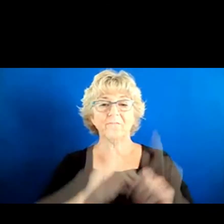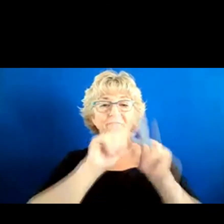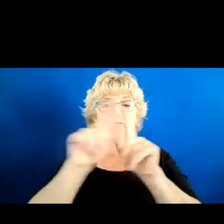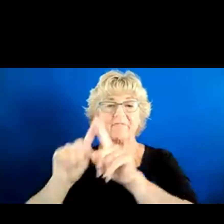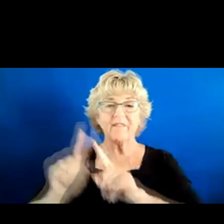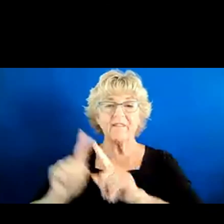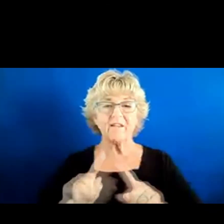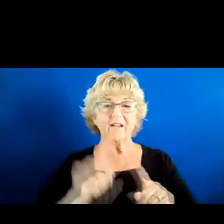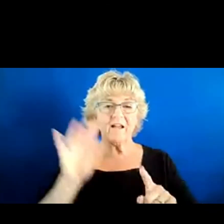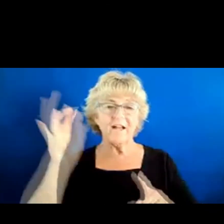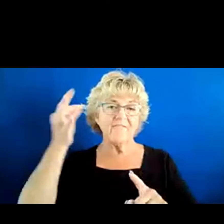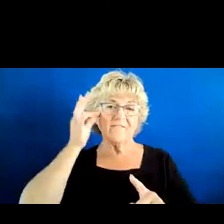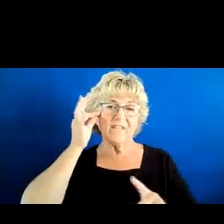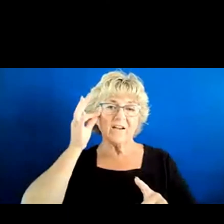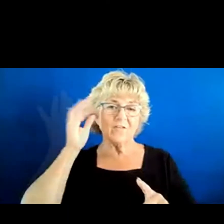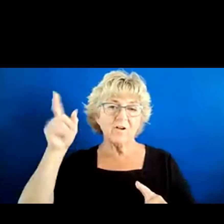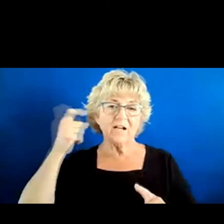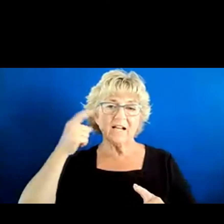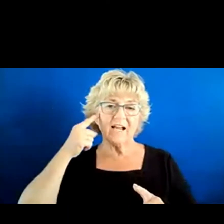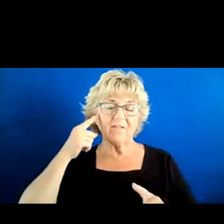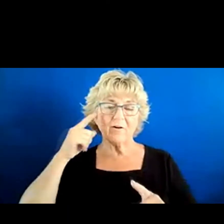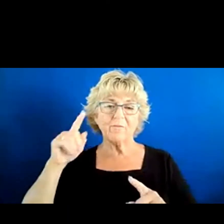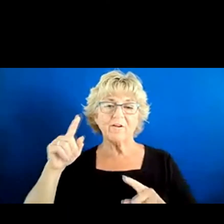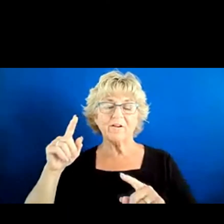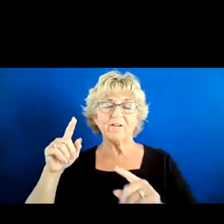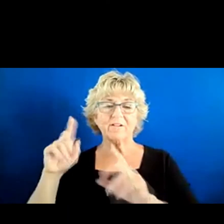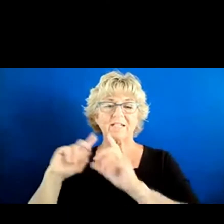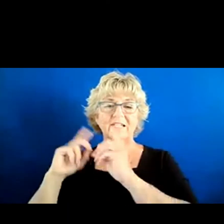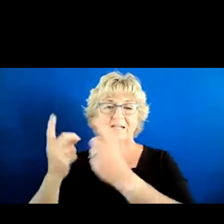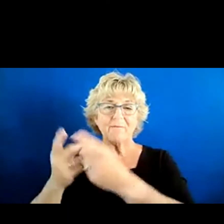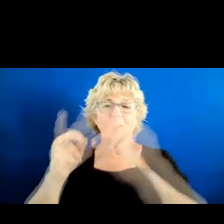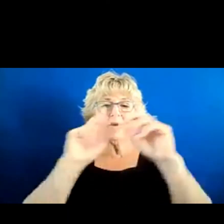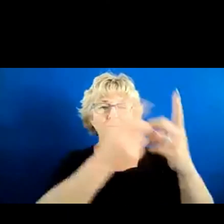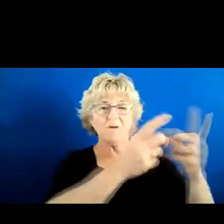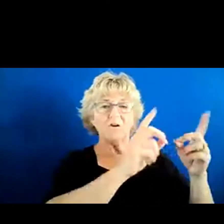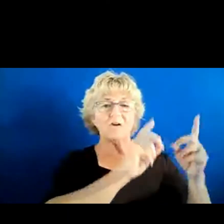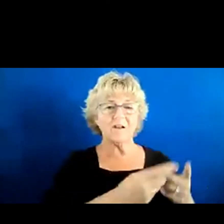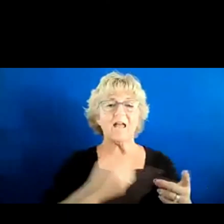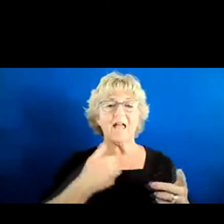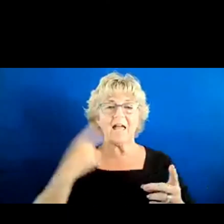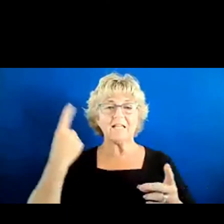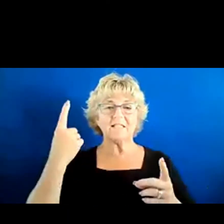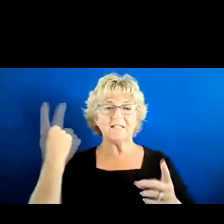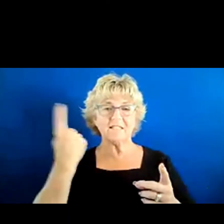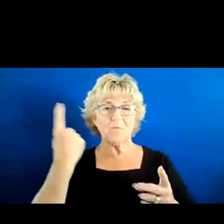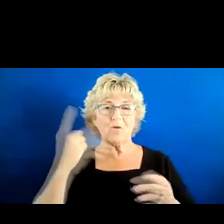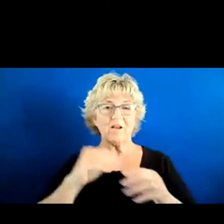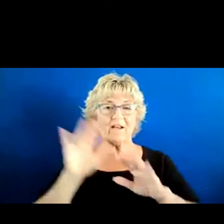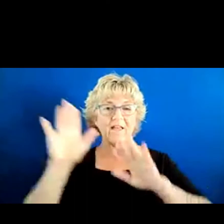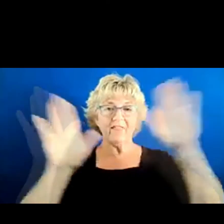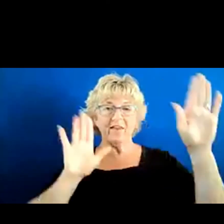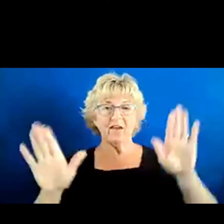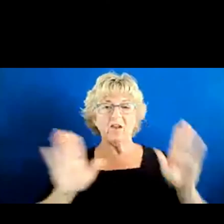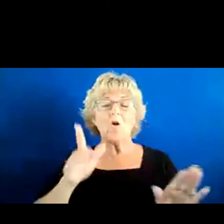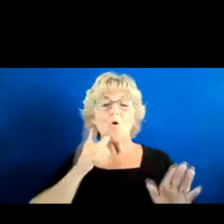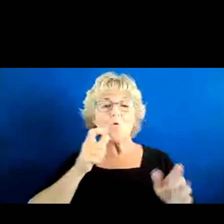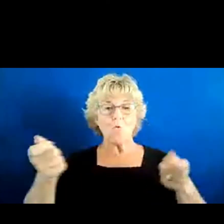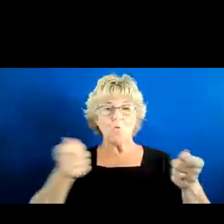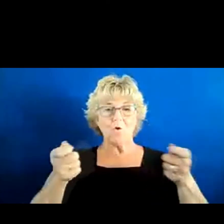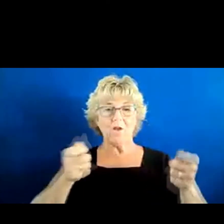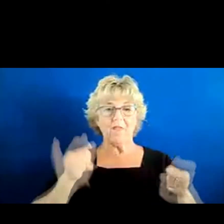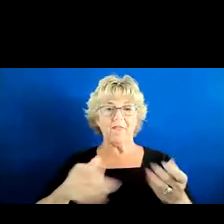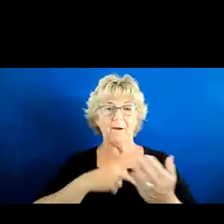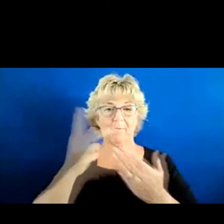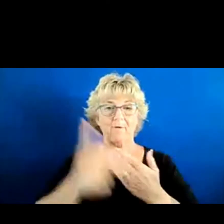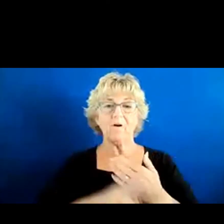So that each cabinet level agency has somebody in their agency who runs the program and is